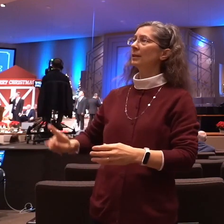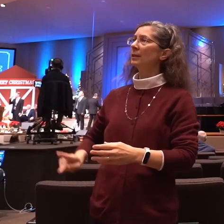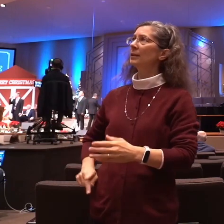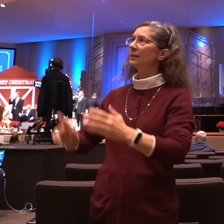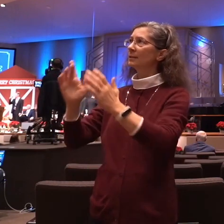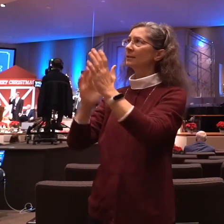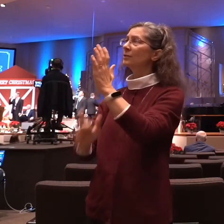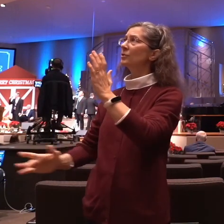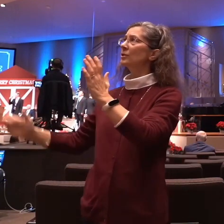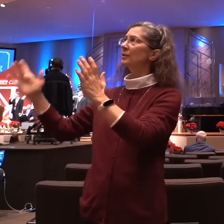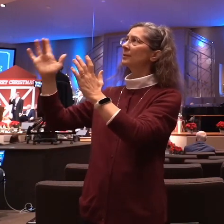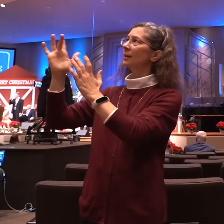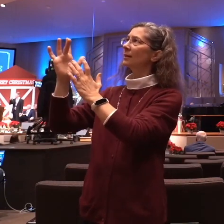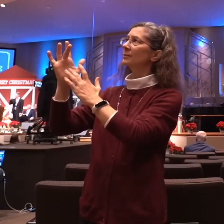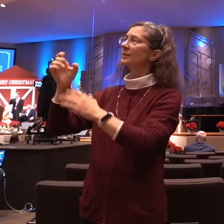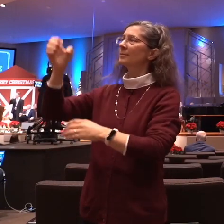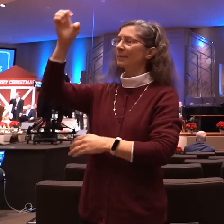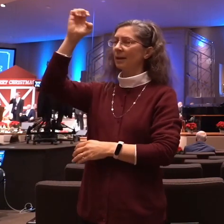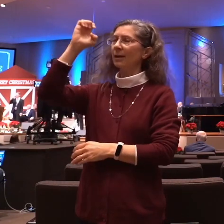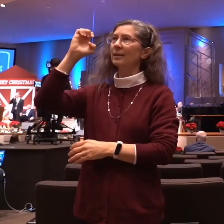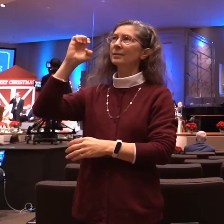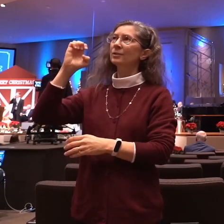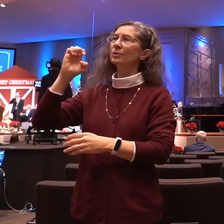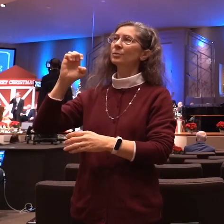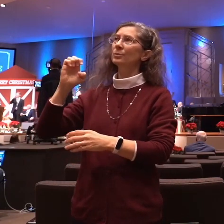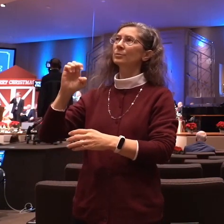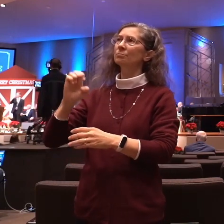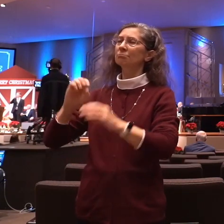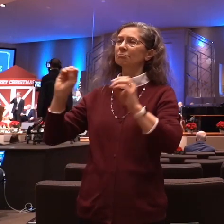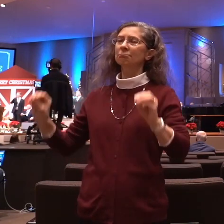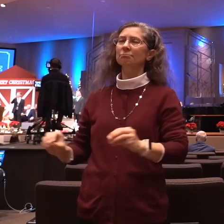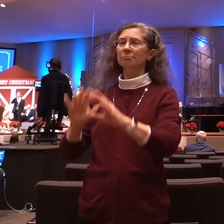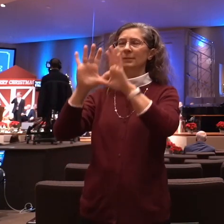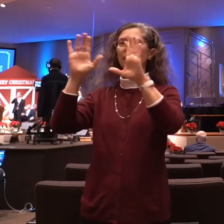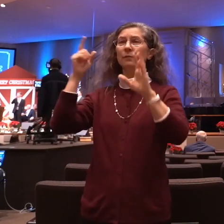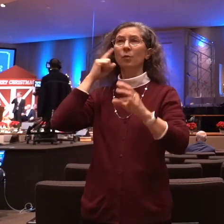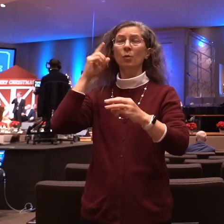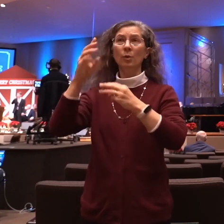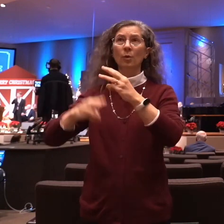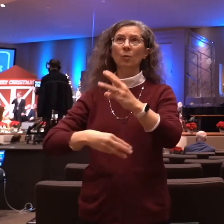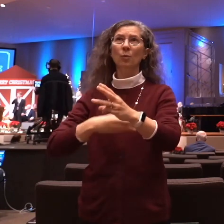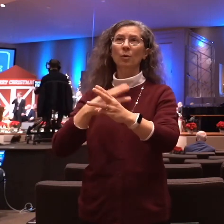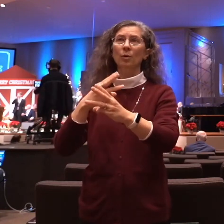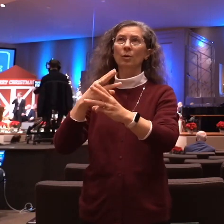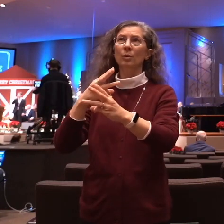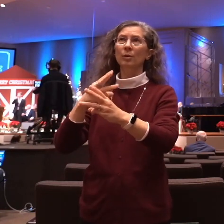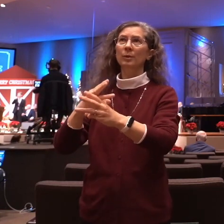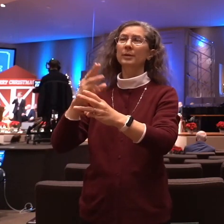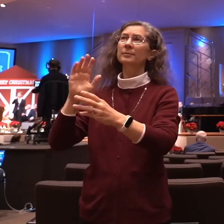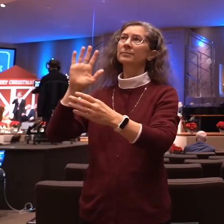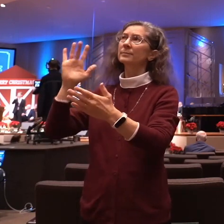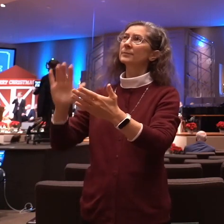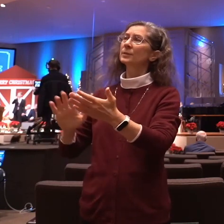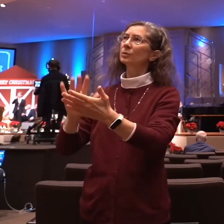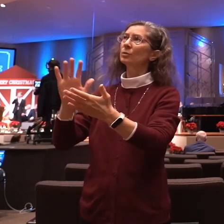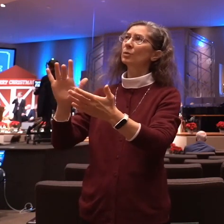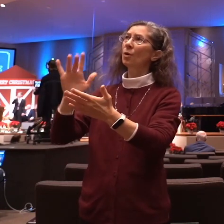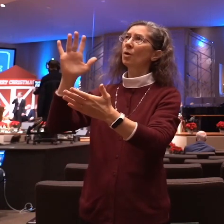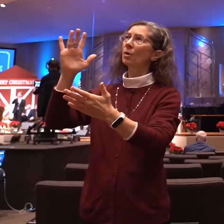The light of the world Ere glory of heaven